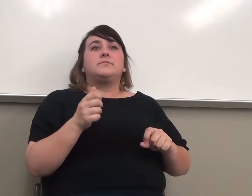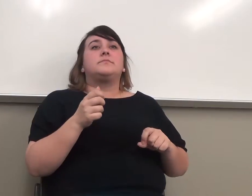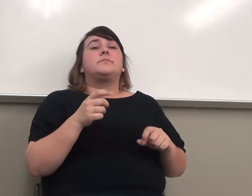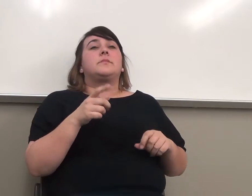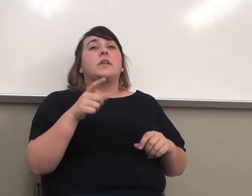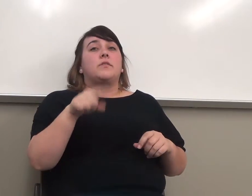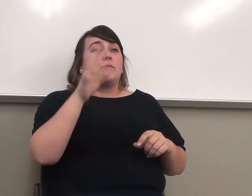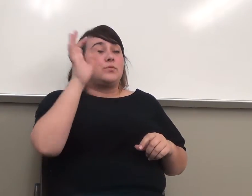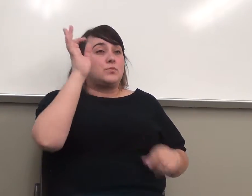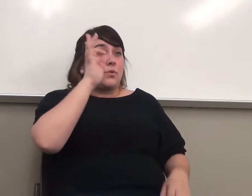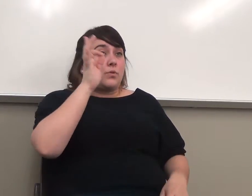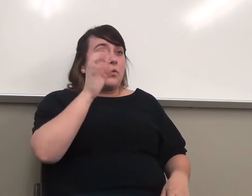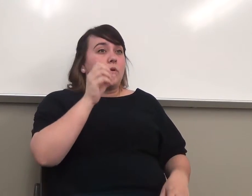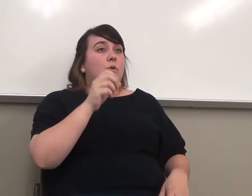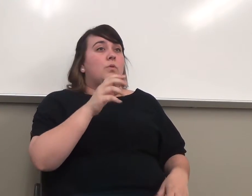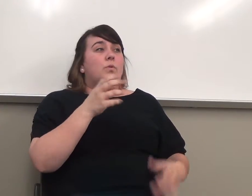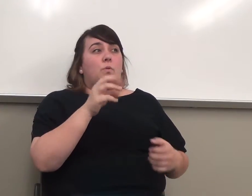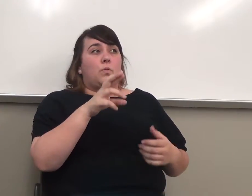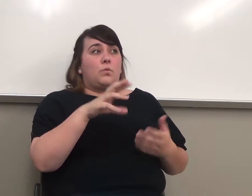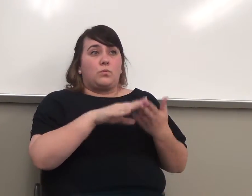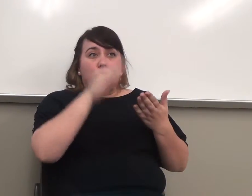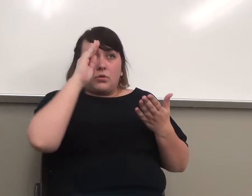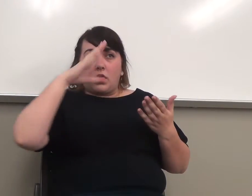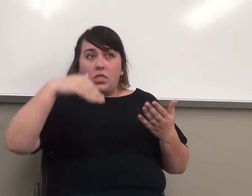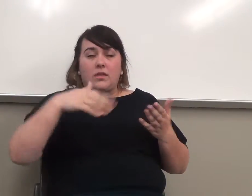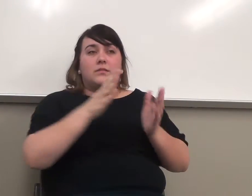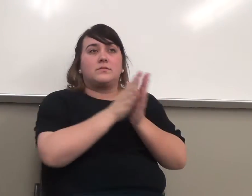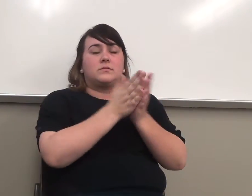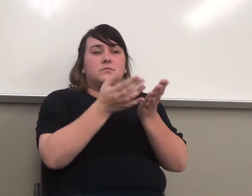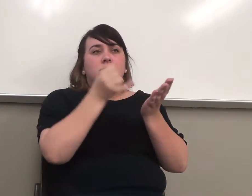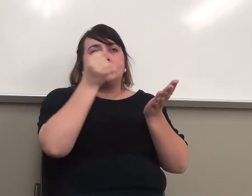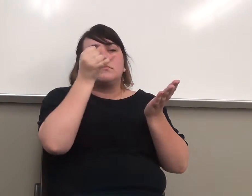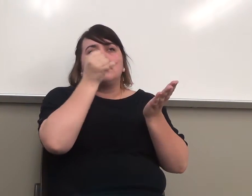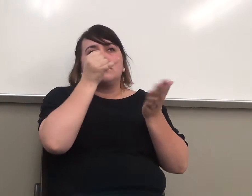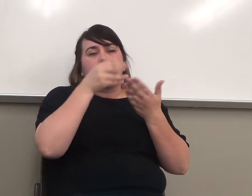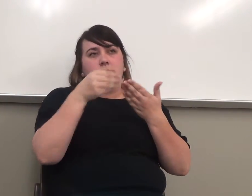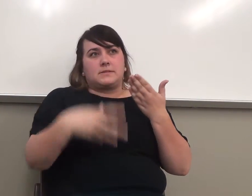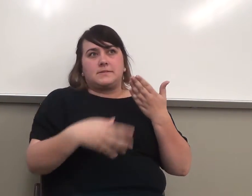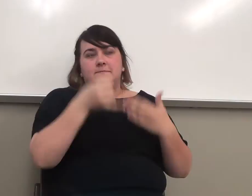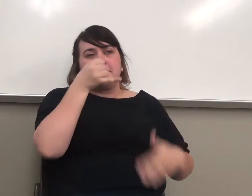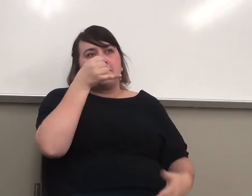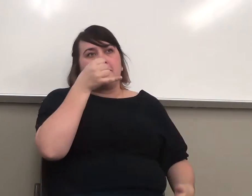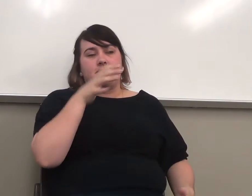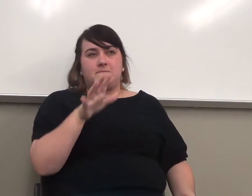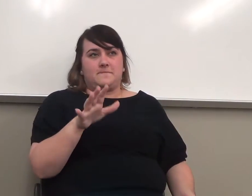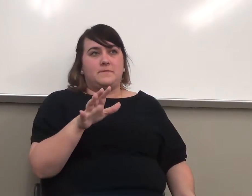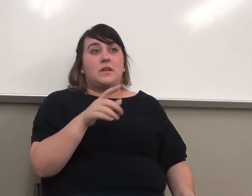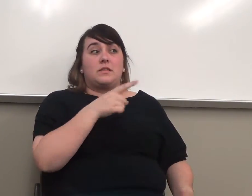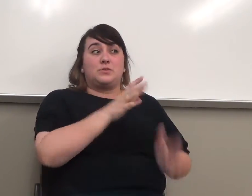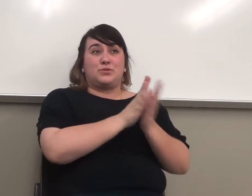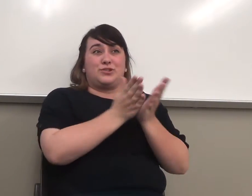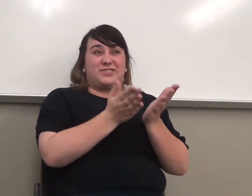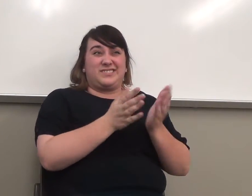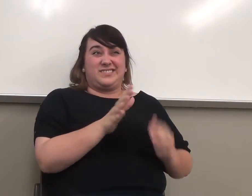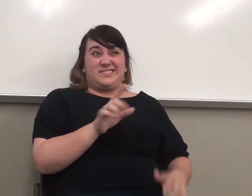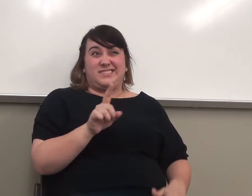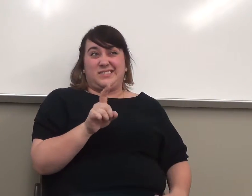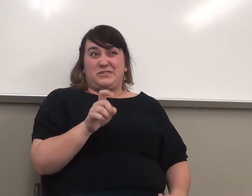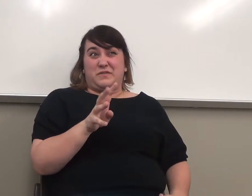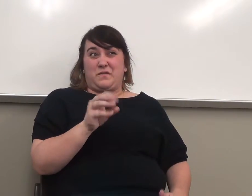don't know, you'll soon find out, textbooks are ridiculously expensive. This book is like $140 or